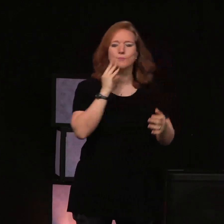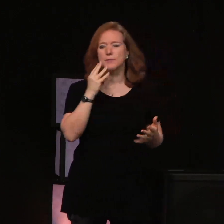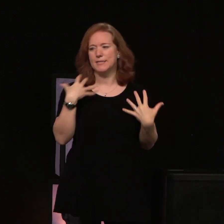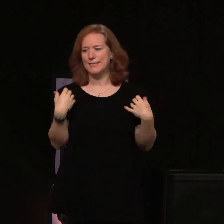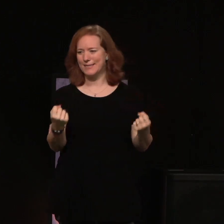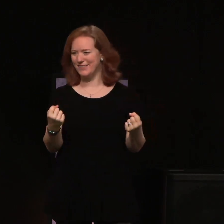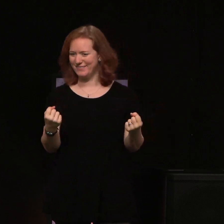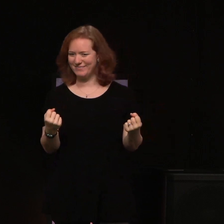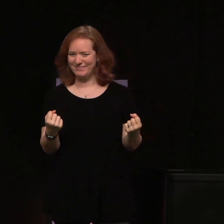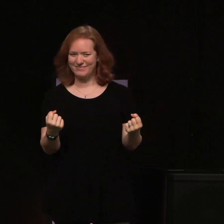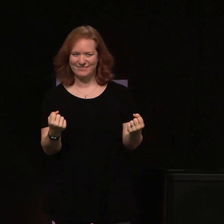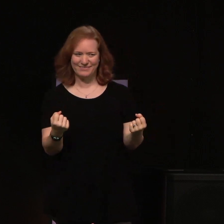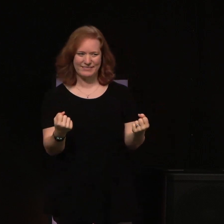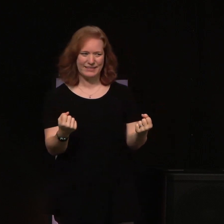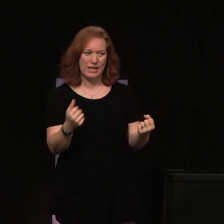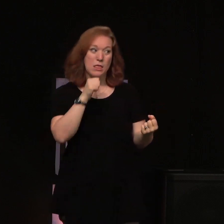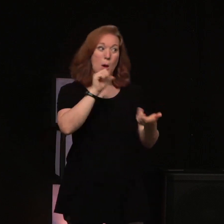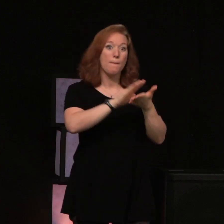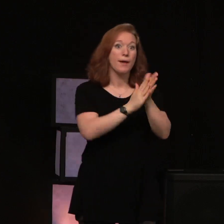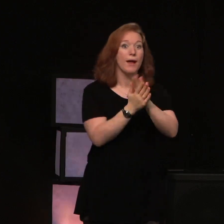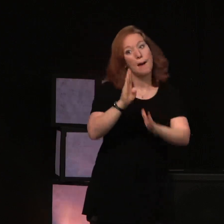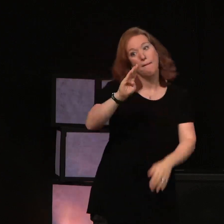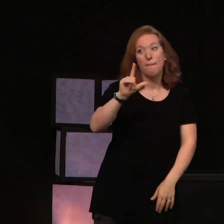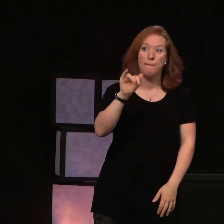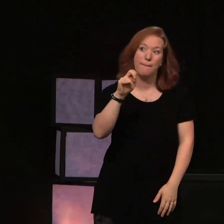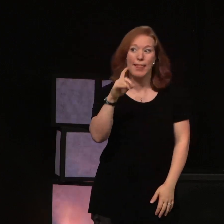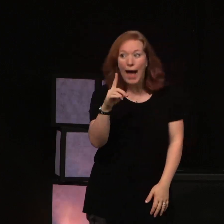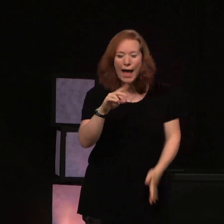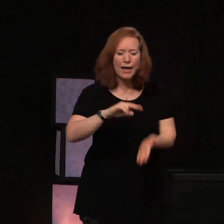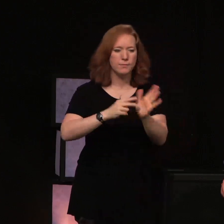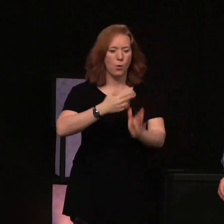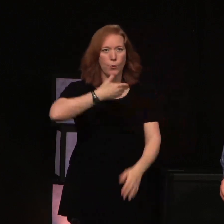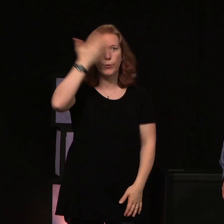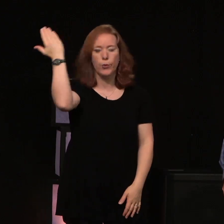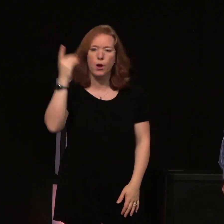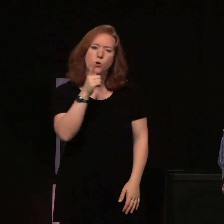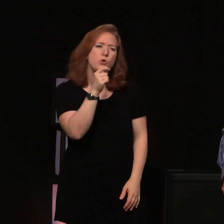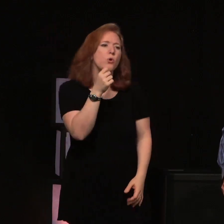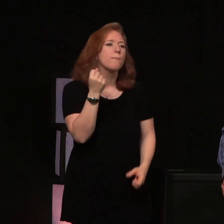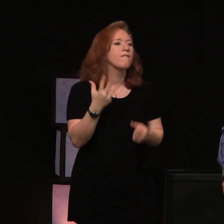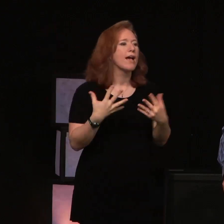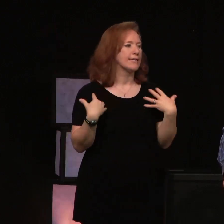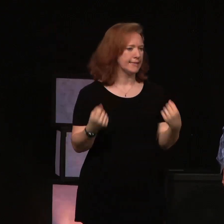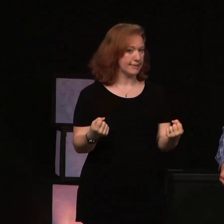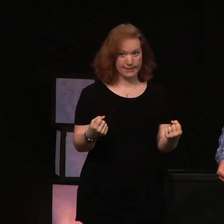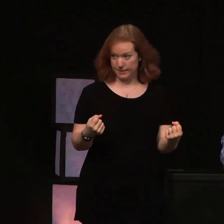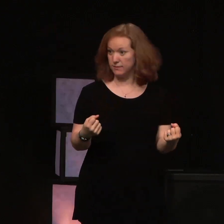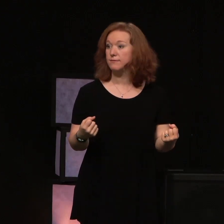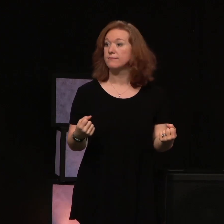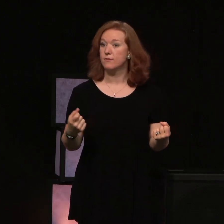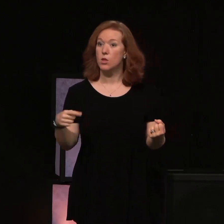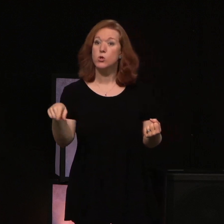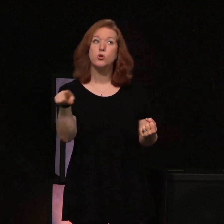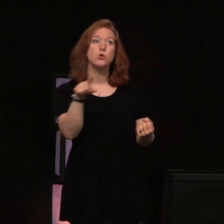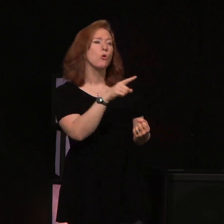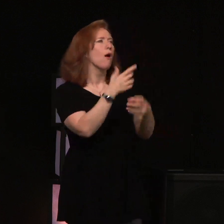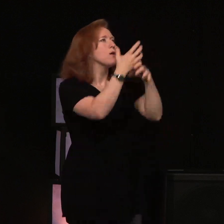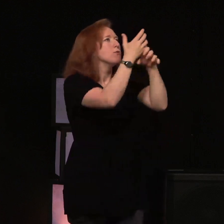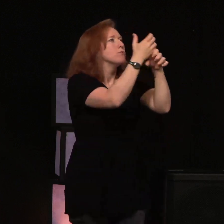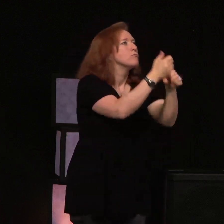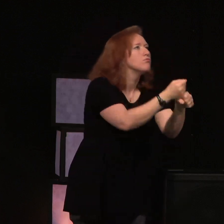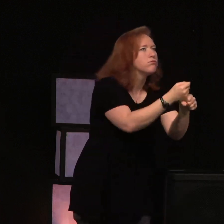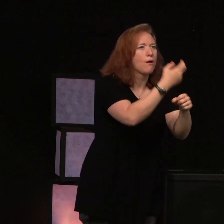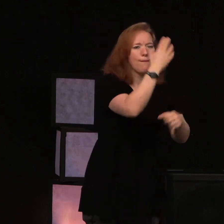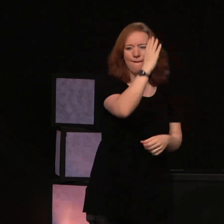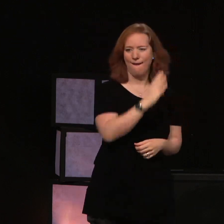Don't be blind as to who provides it. Put your life in his, including